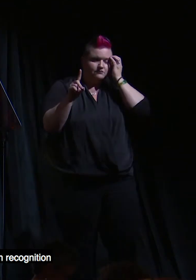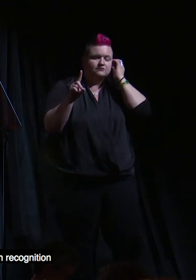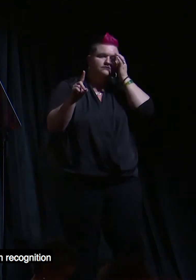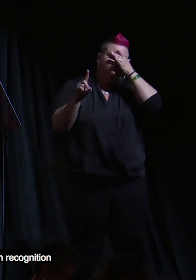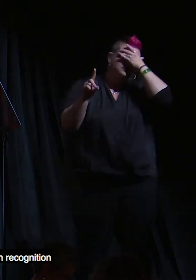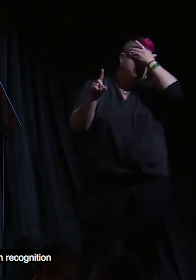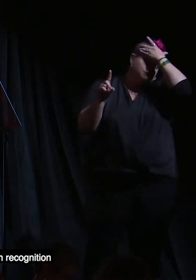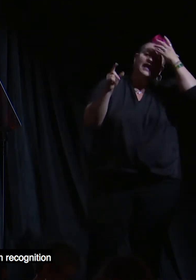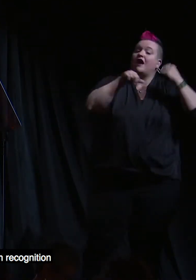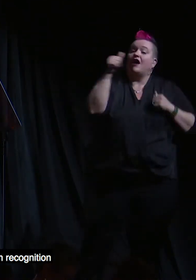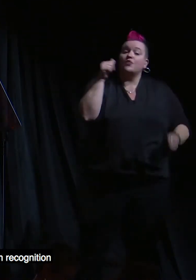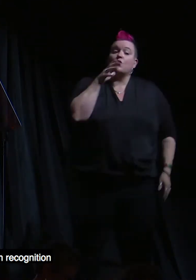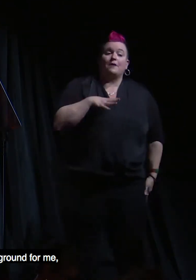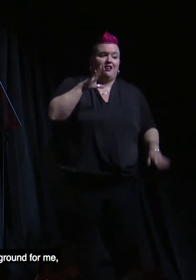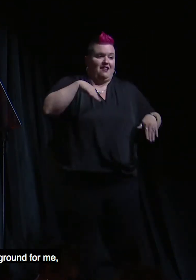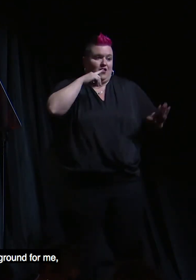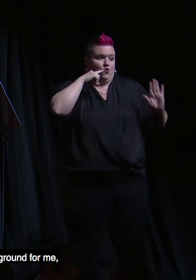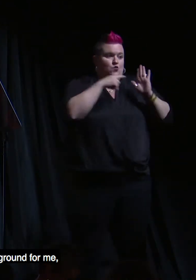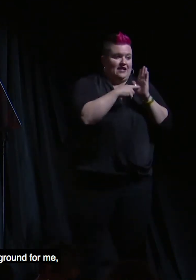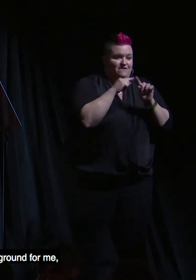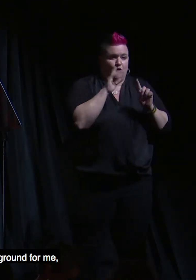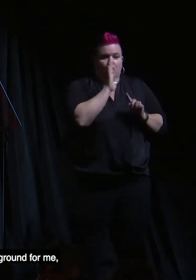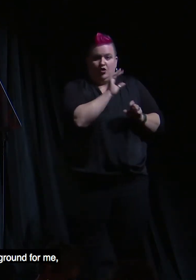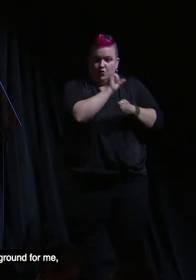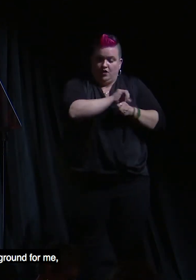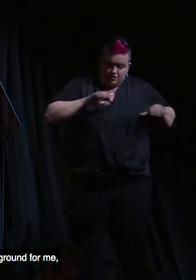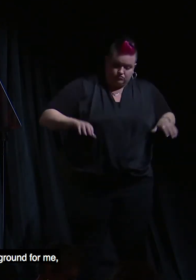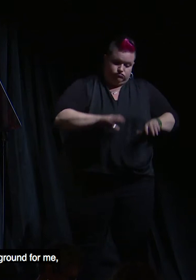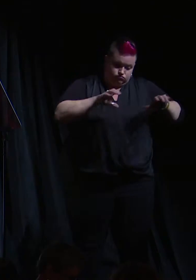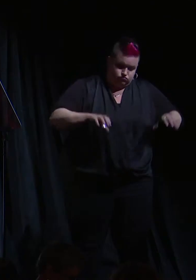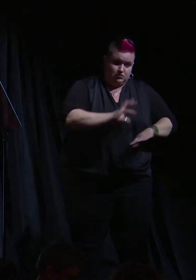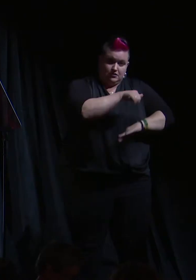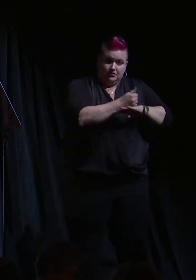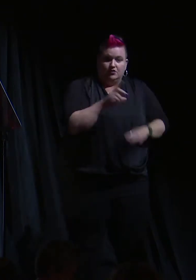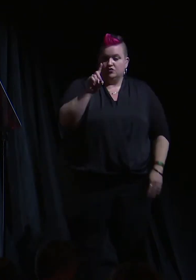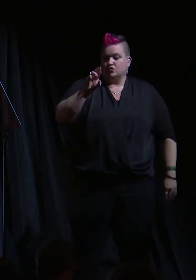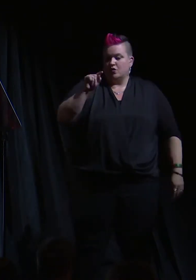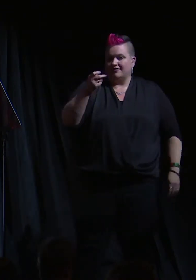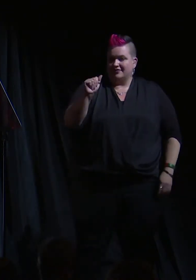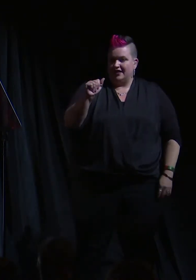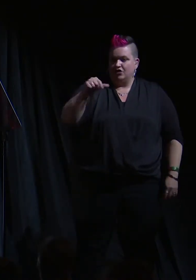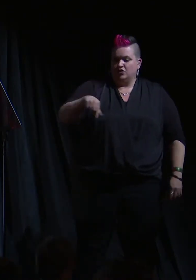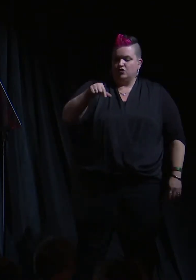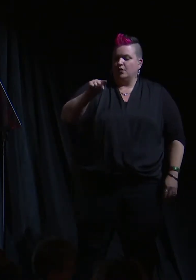And a woman who doesn't get enough recognition for some of the work she did to lay the ground for me, Dorothy Q. Thomas.